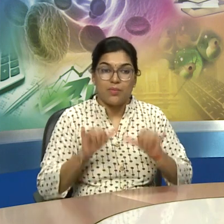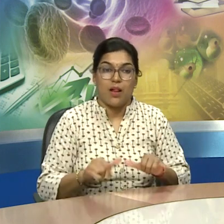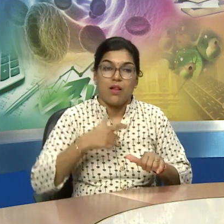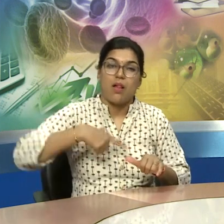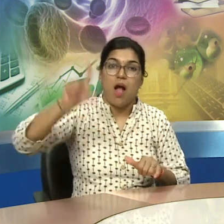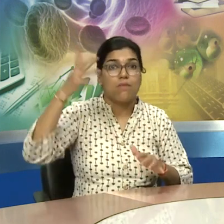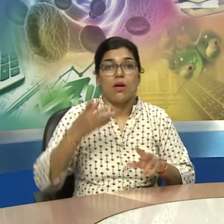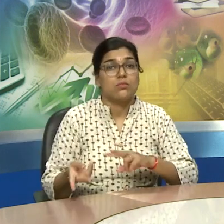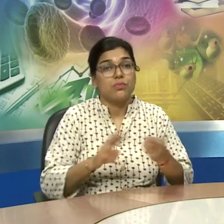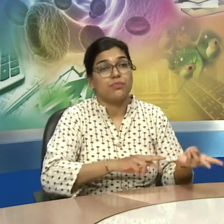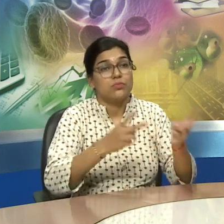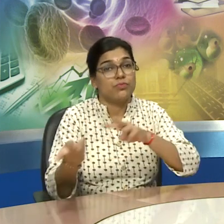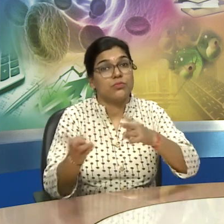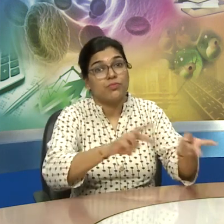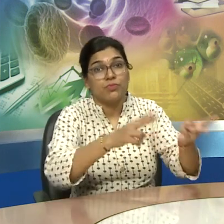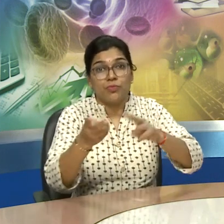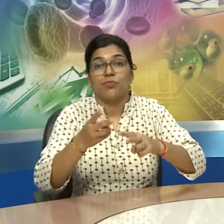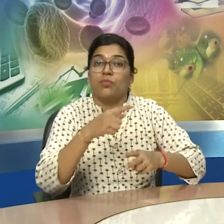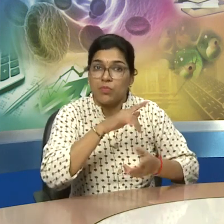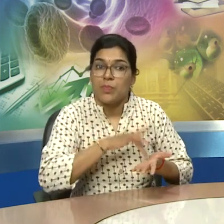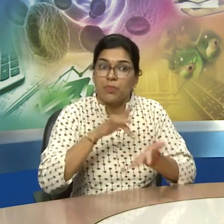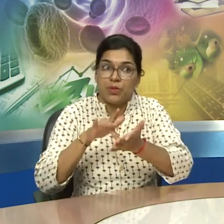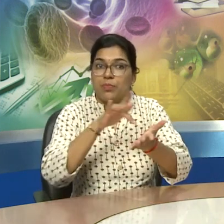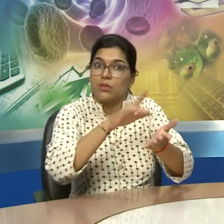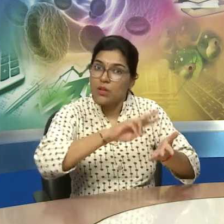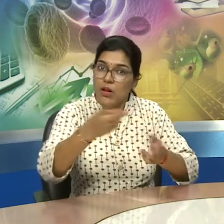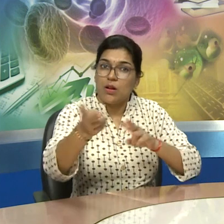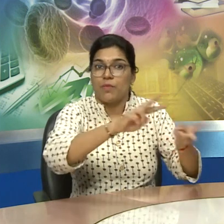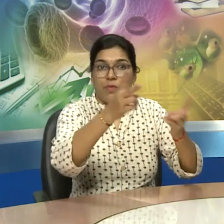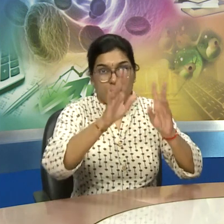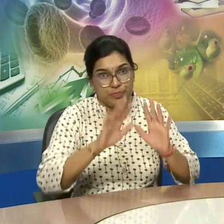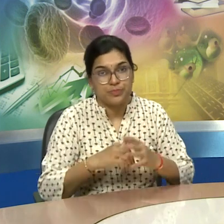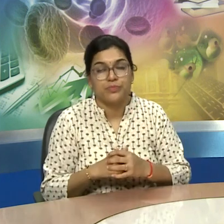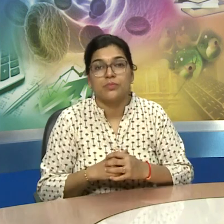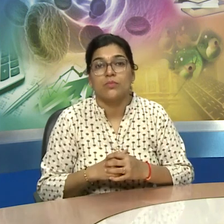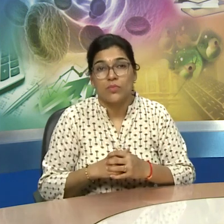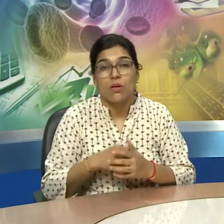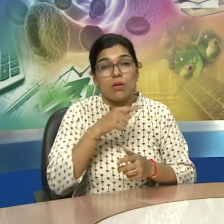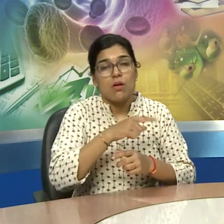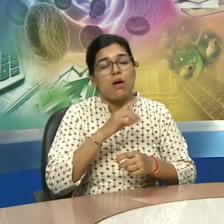and they all led a nomadic life because they were not staying at one place